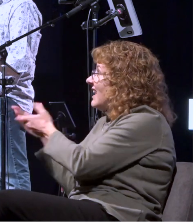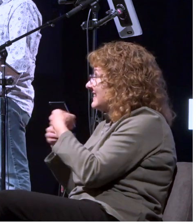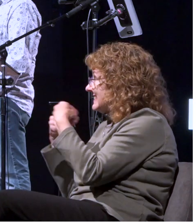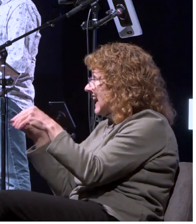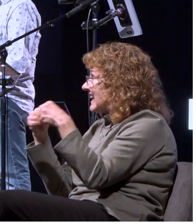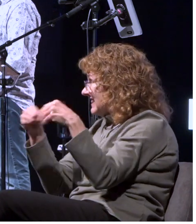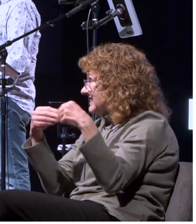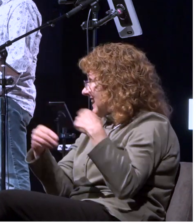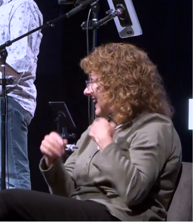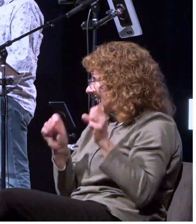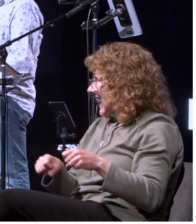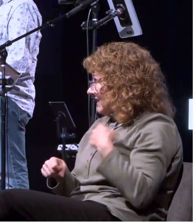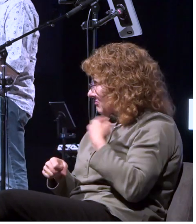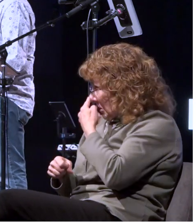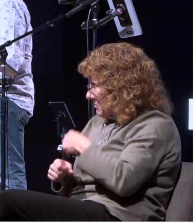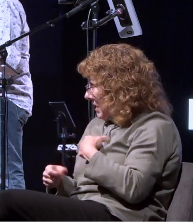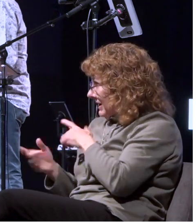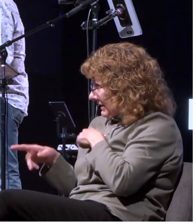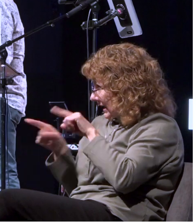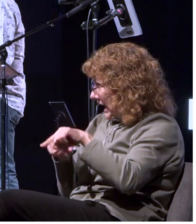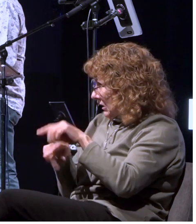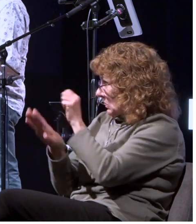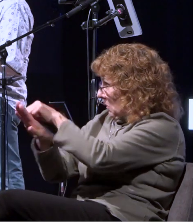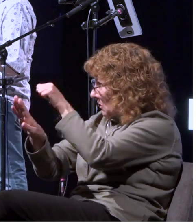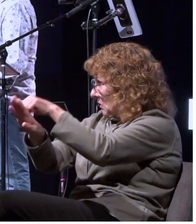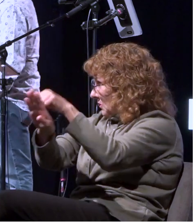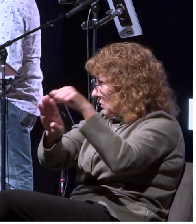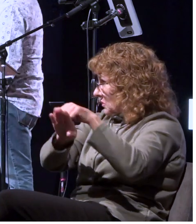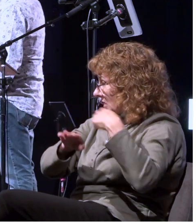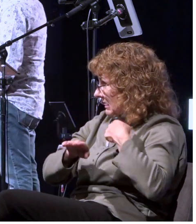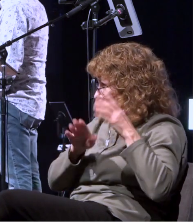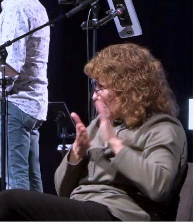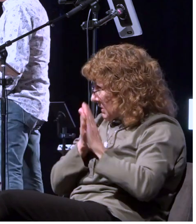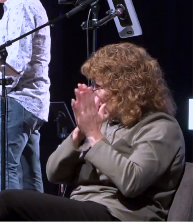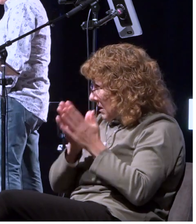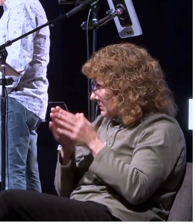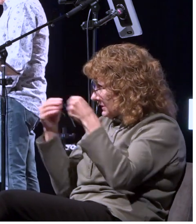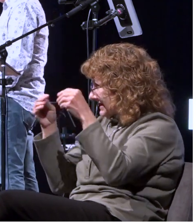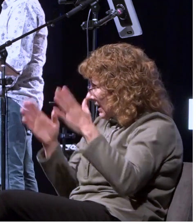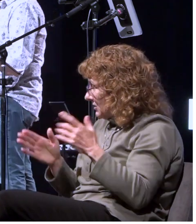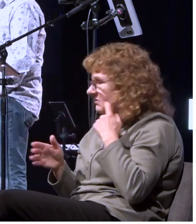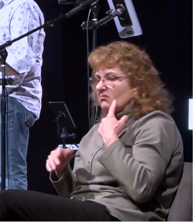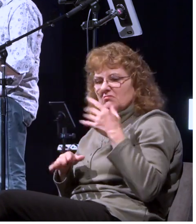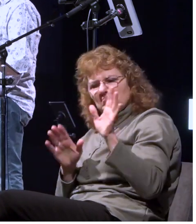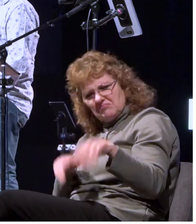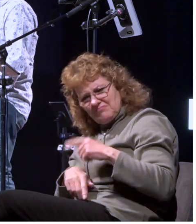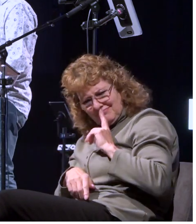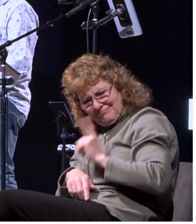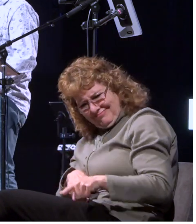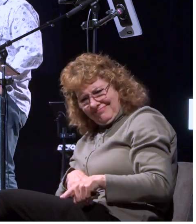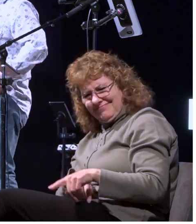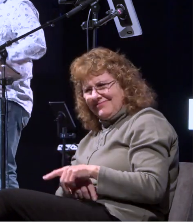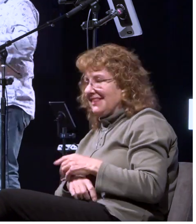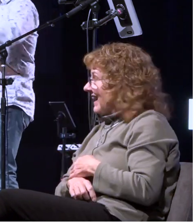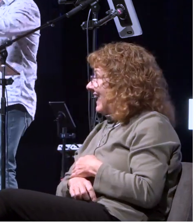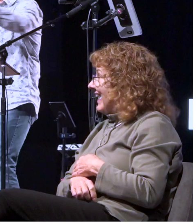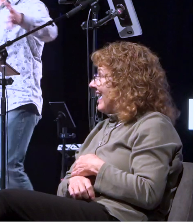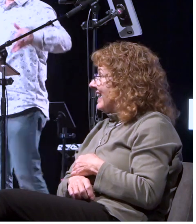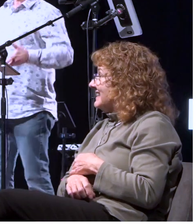can i sell this can i be in can i be an armor all distributor and my dad says sure and i'm thinking well what do you got to